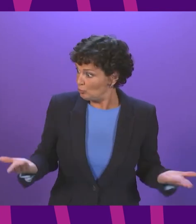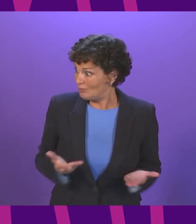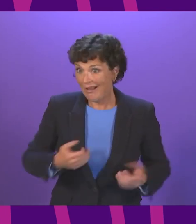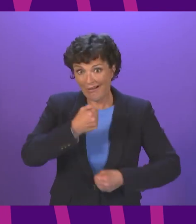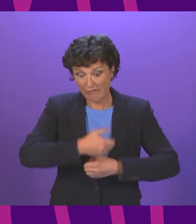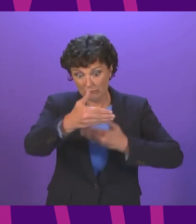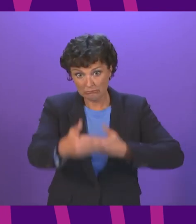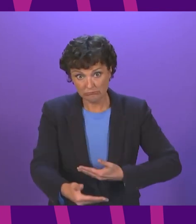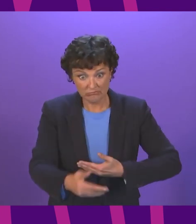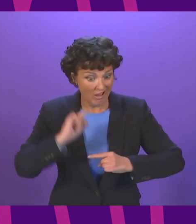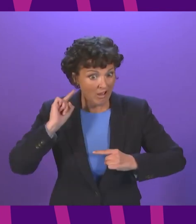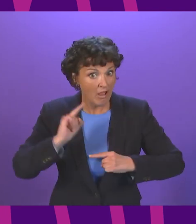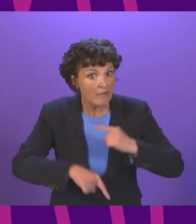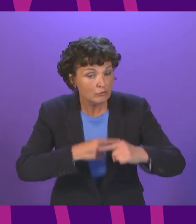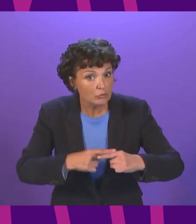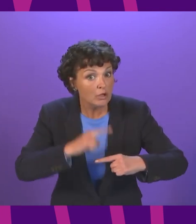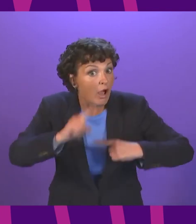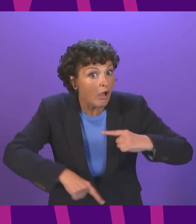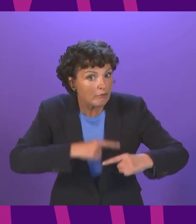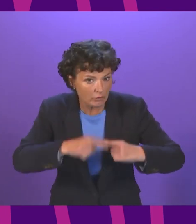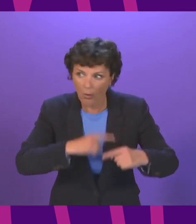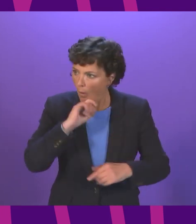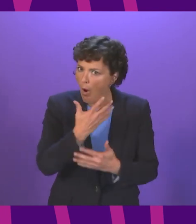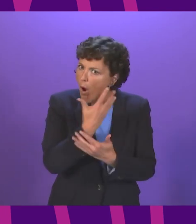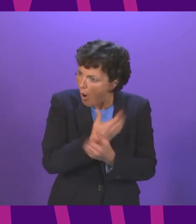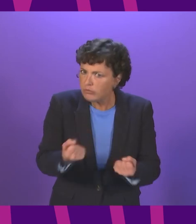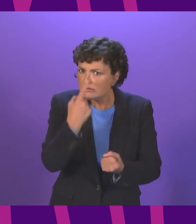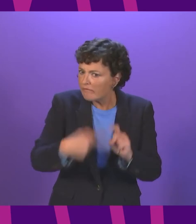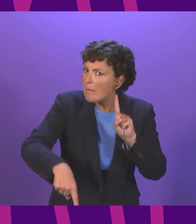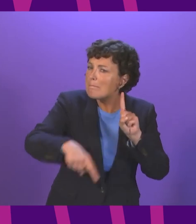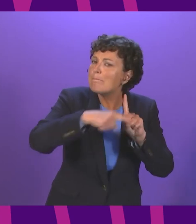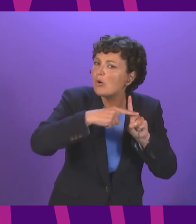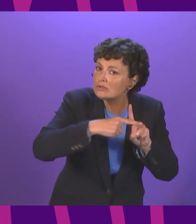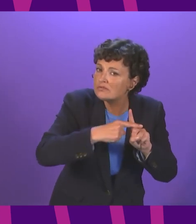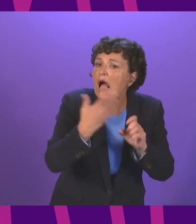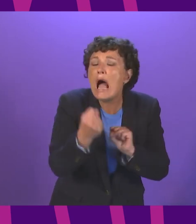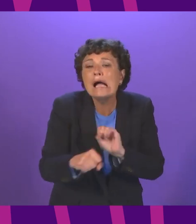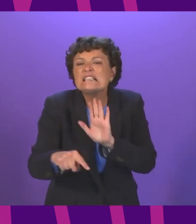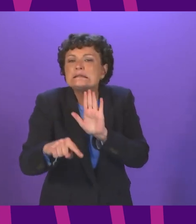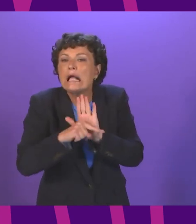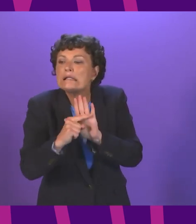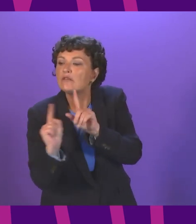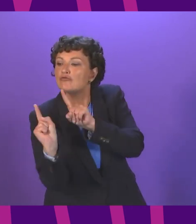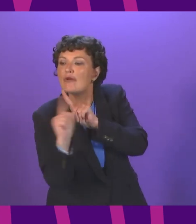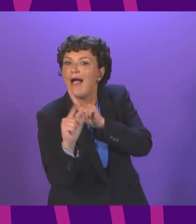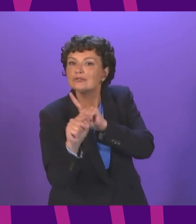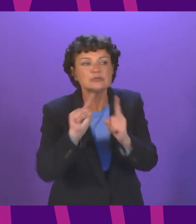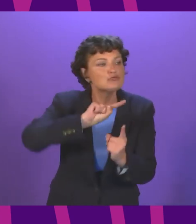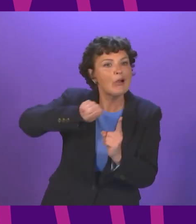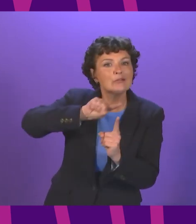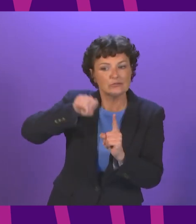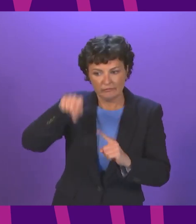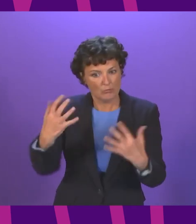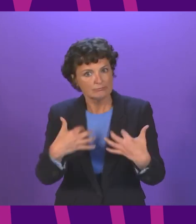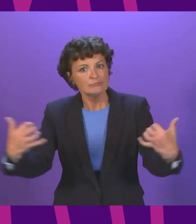on an annual basis stirs up a series of positive and negative reactions we've heard